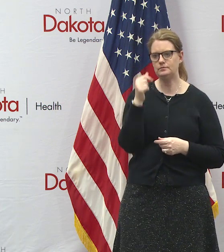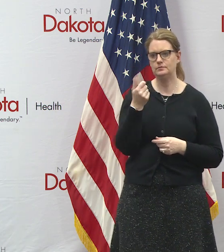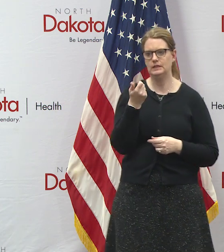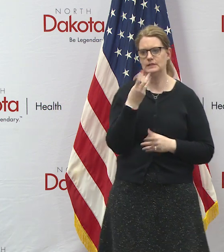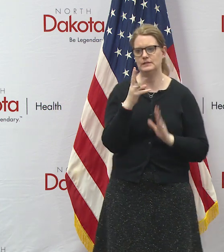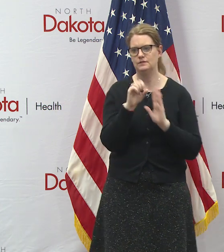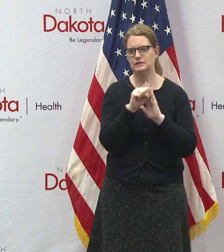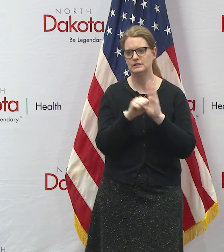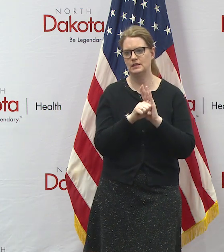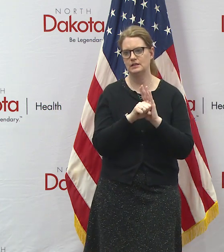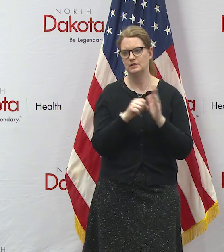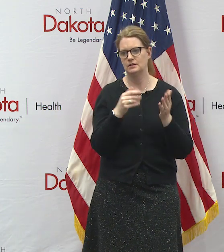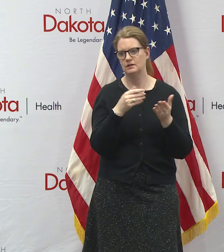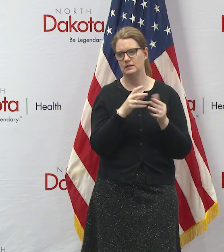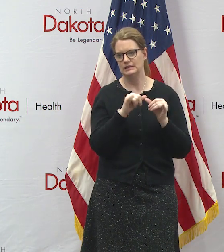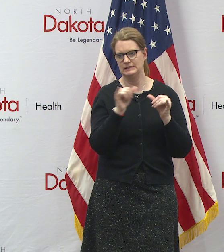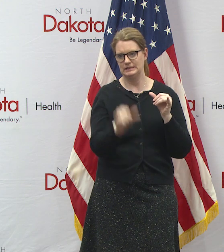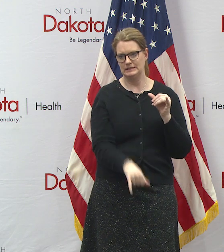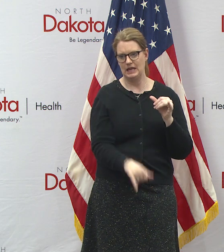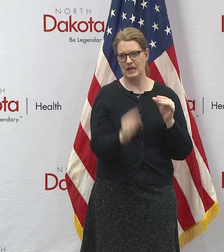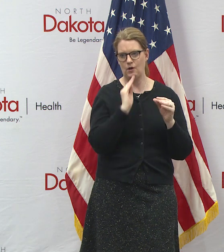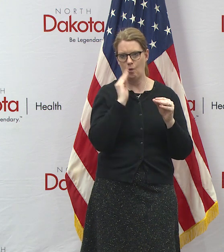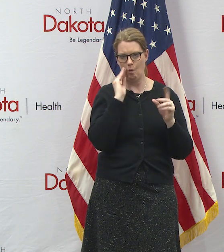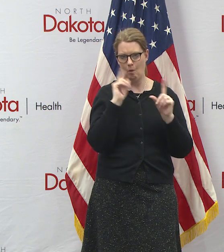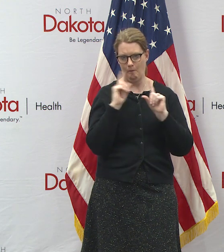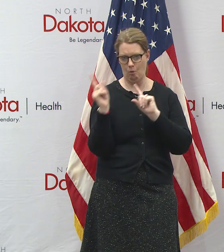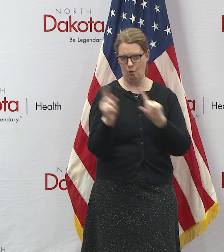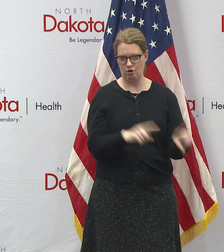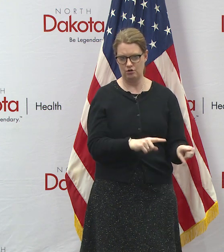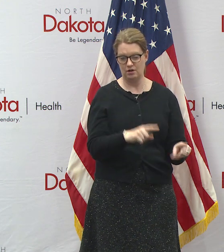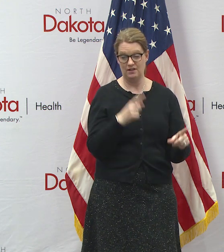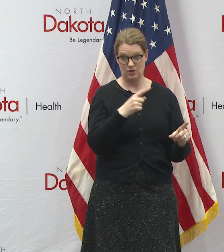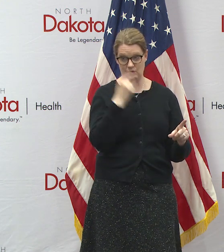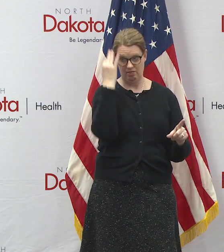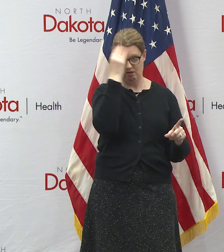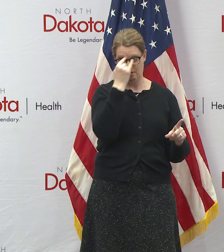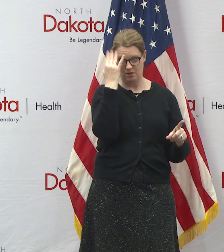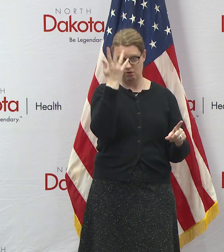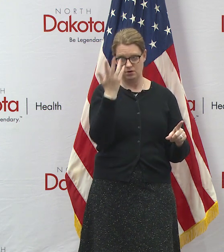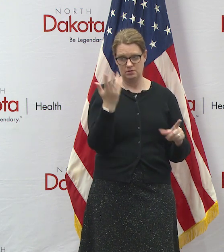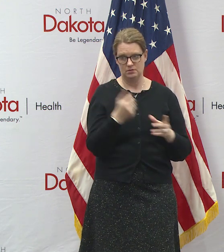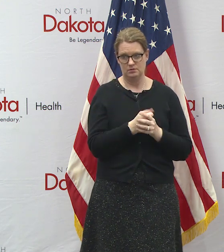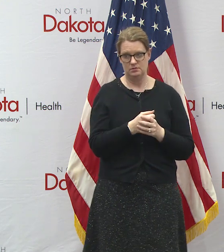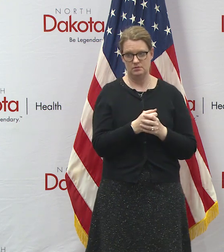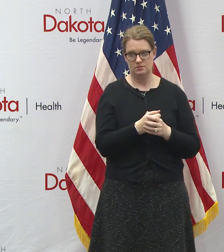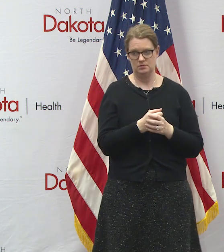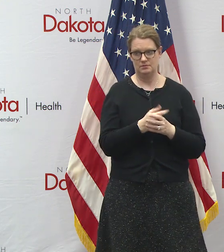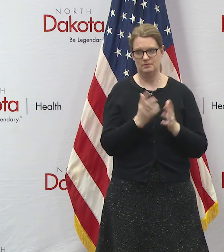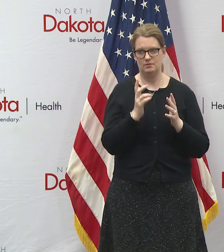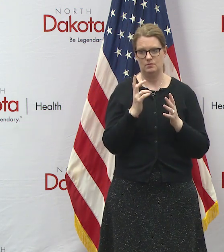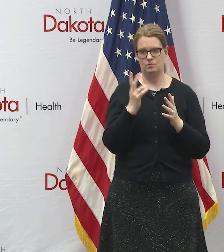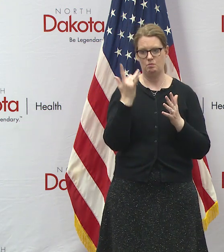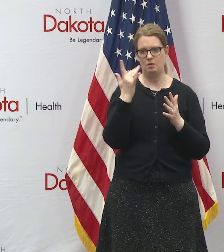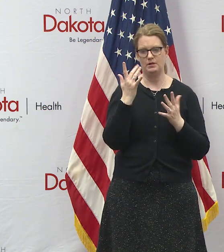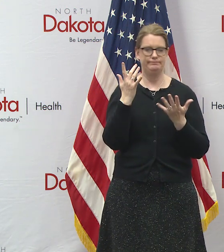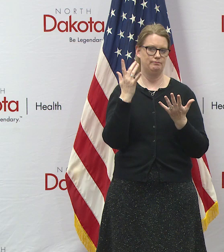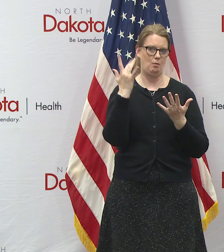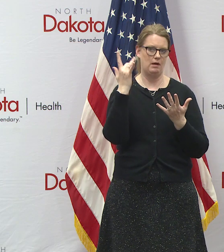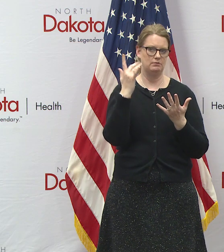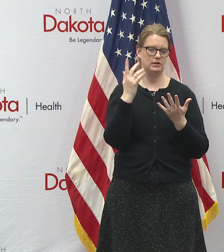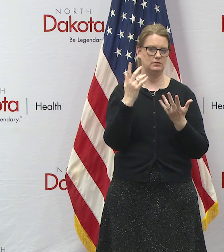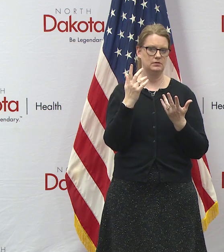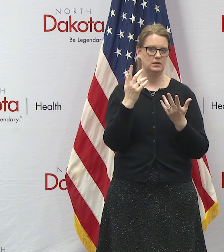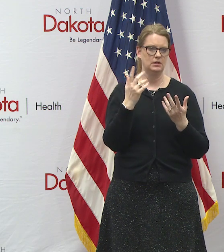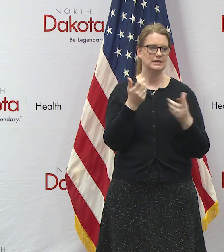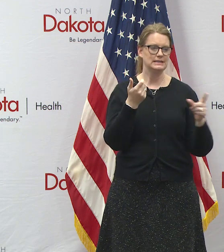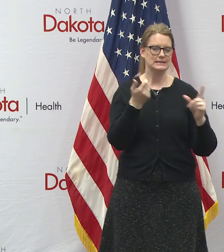states have already issued a stay at home order have you thought about doing that and if not what would have to change for you to do so question was